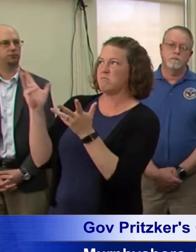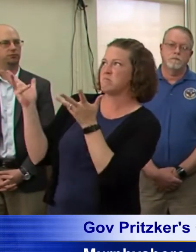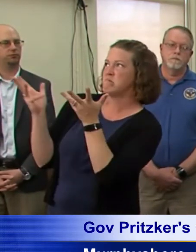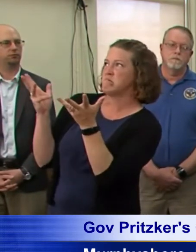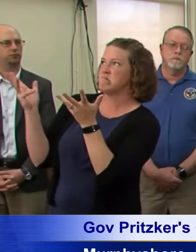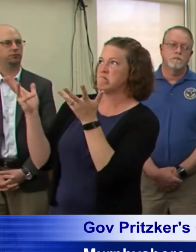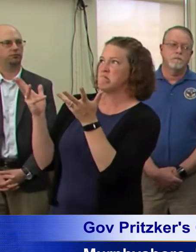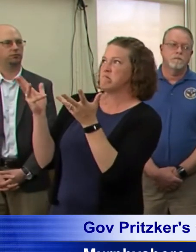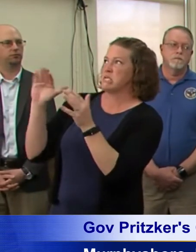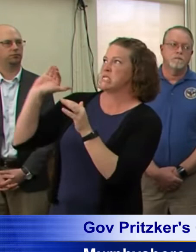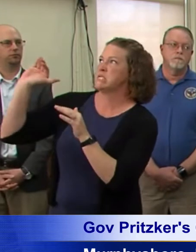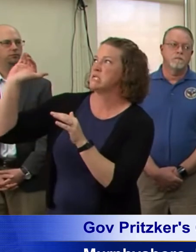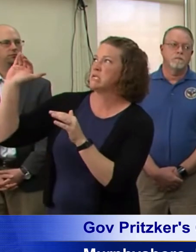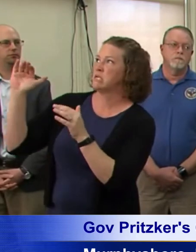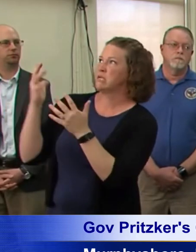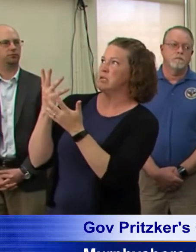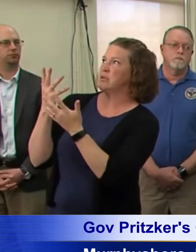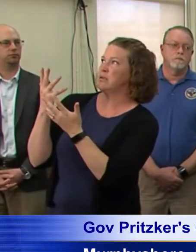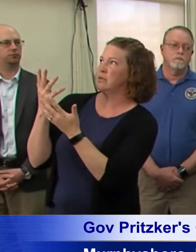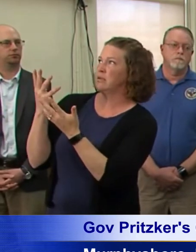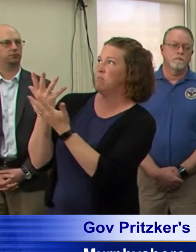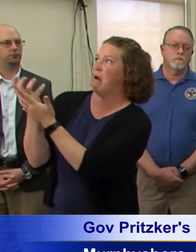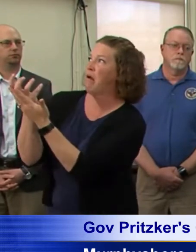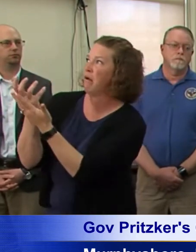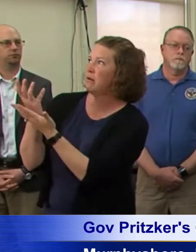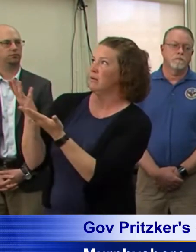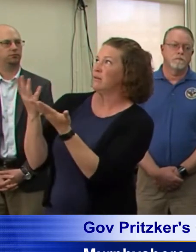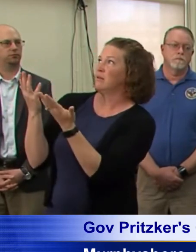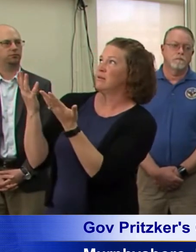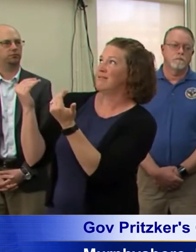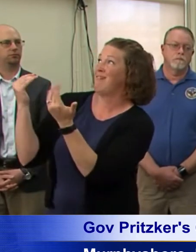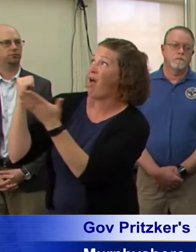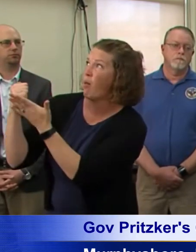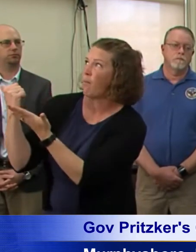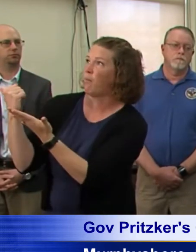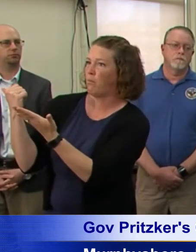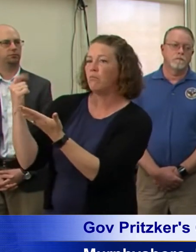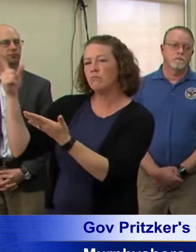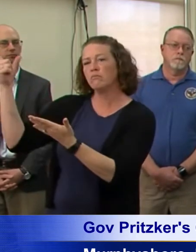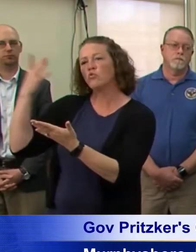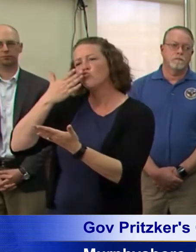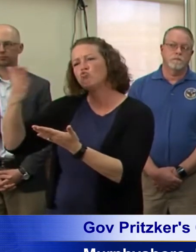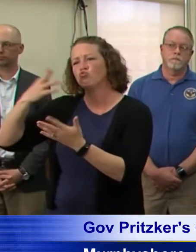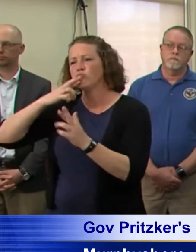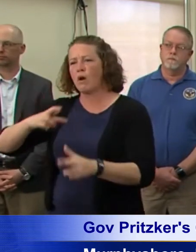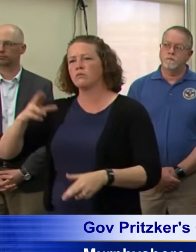implore, uh, to help us in the state of Illinois. And we're getting some pretty good response from that.